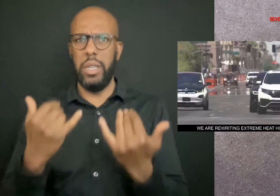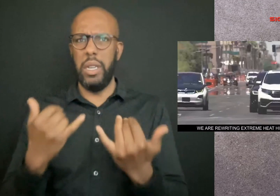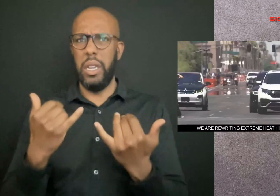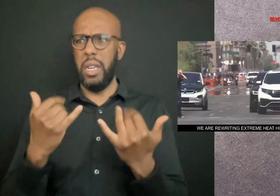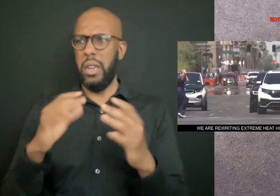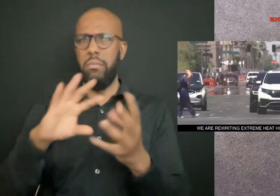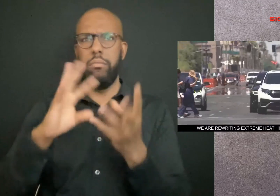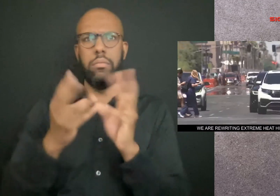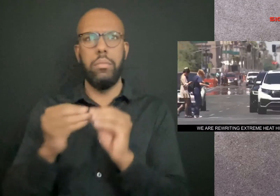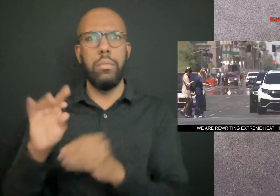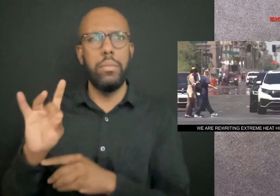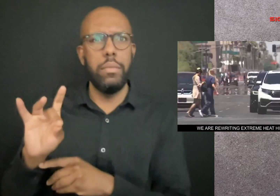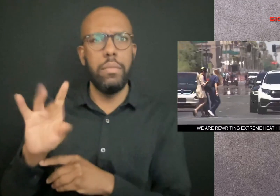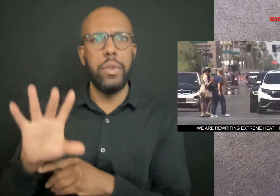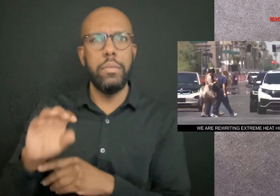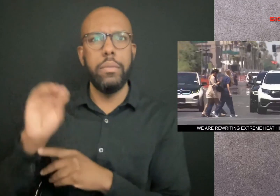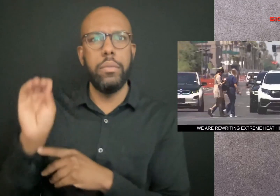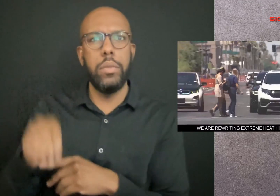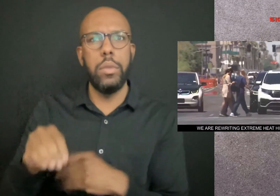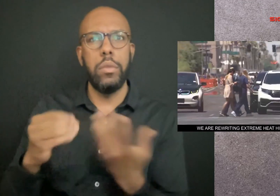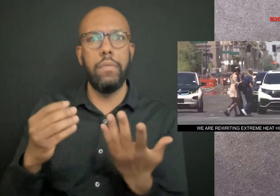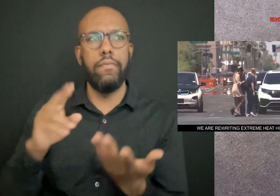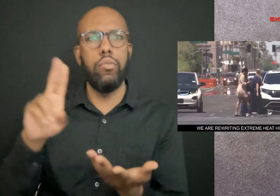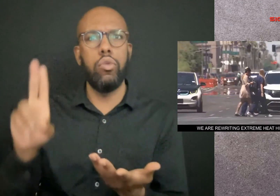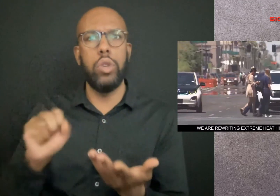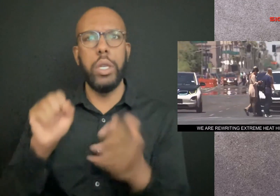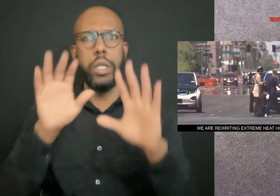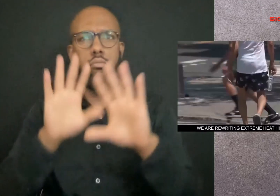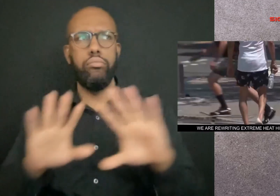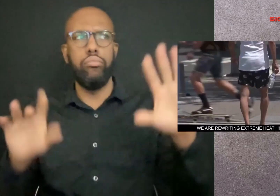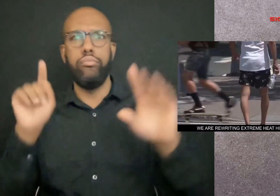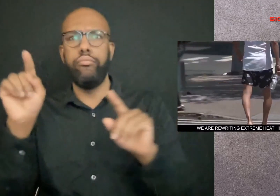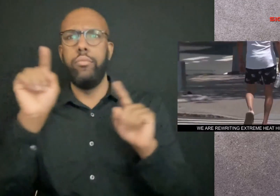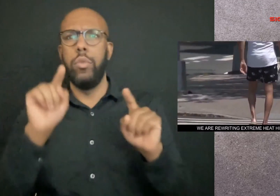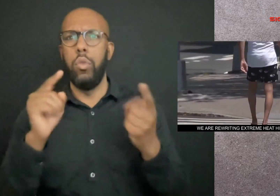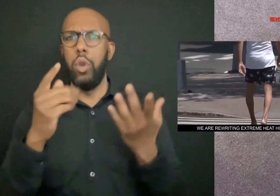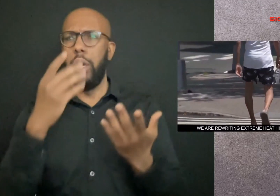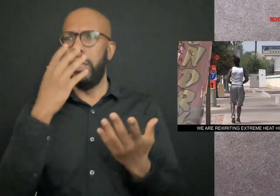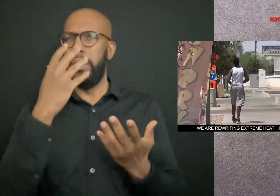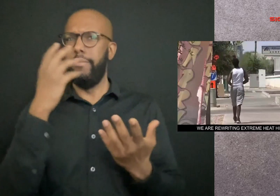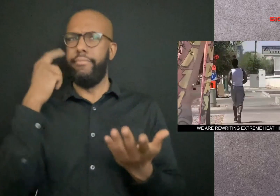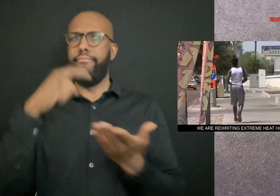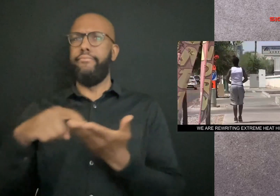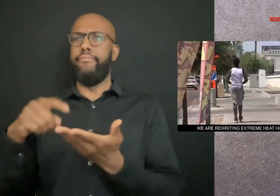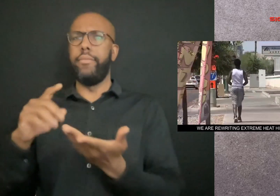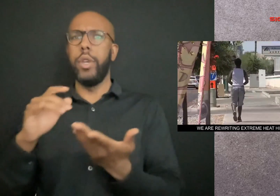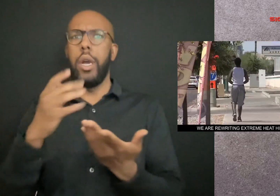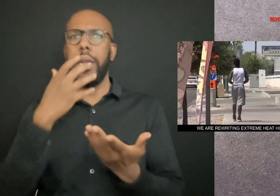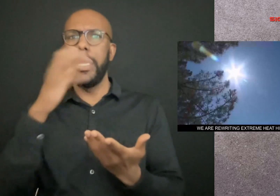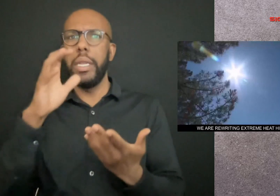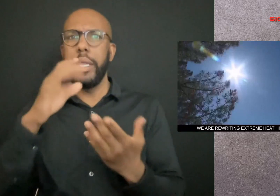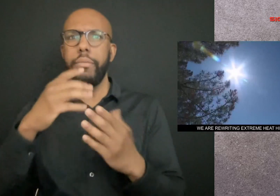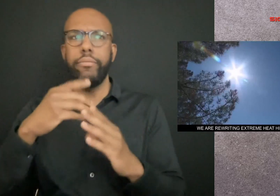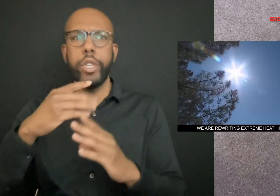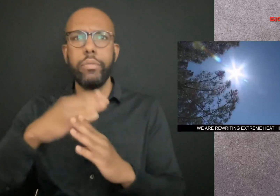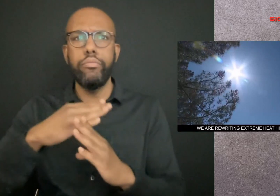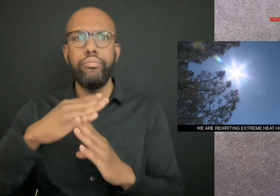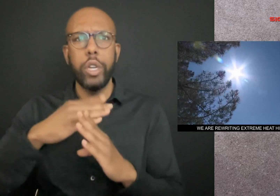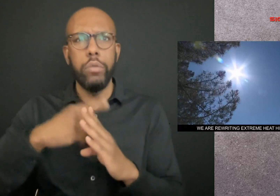And over 85% of the U.S. population will see heat rise above 90 degrees.